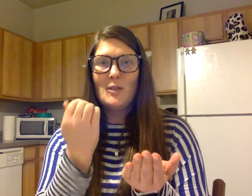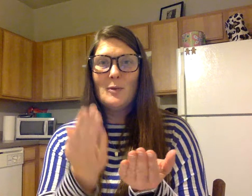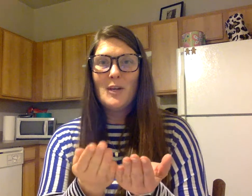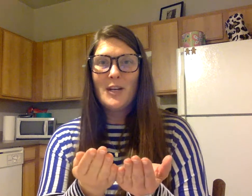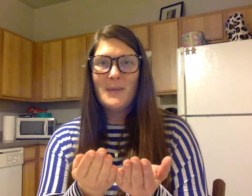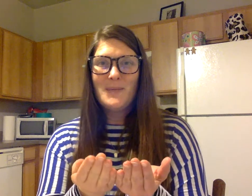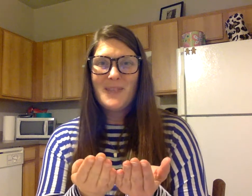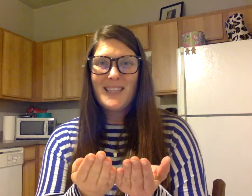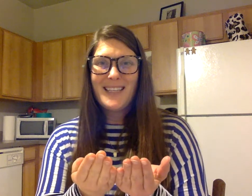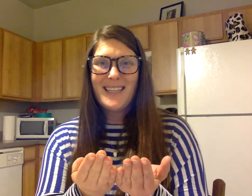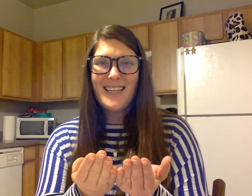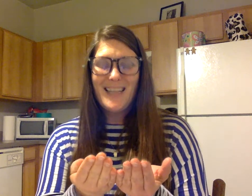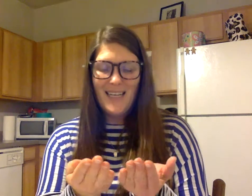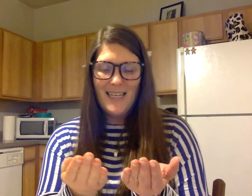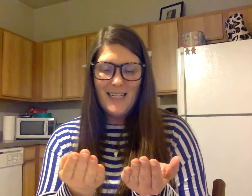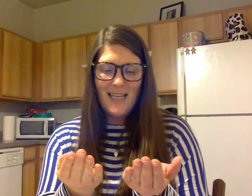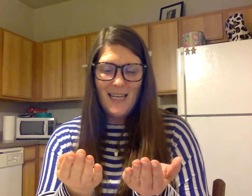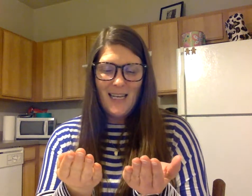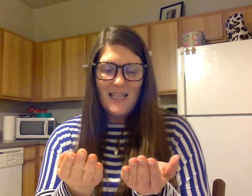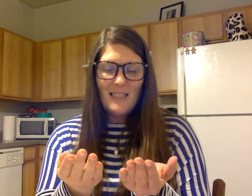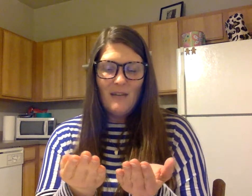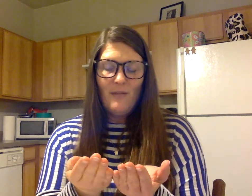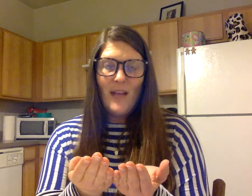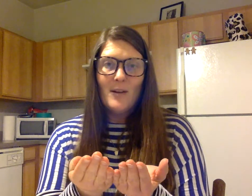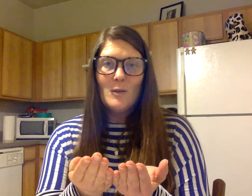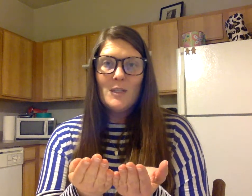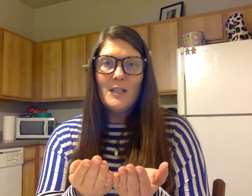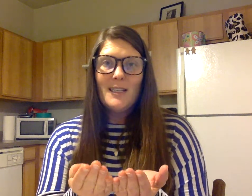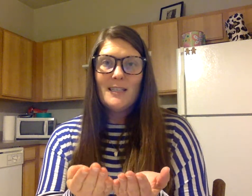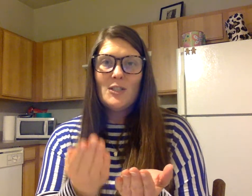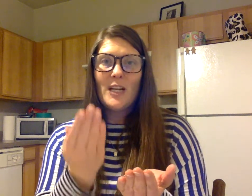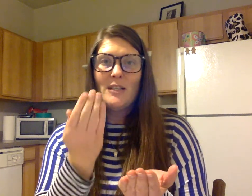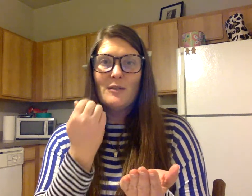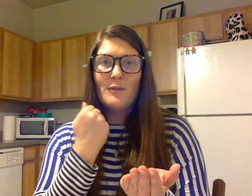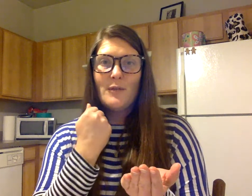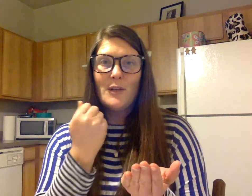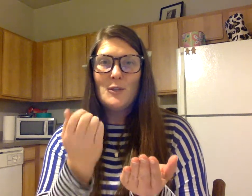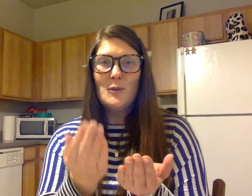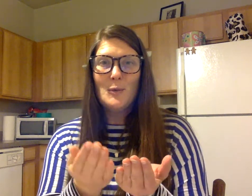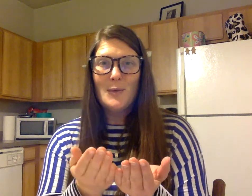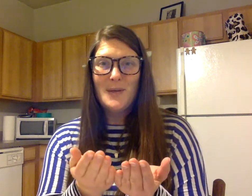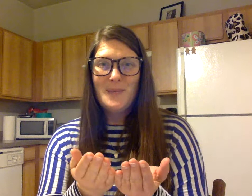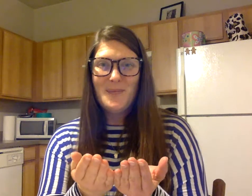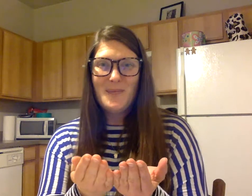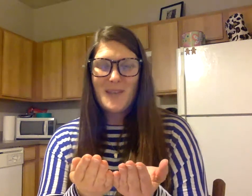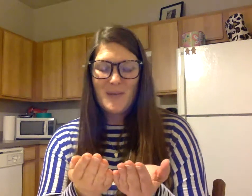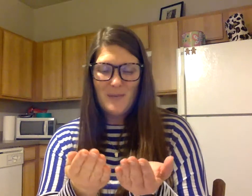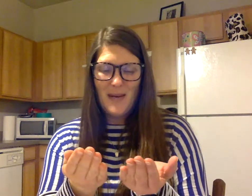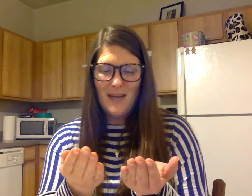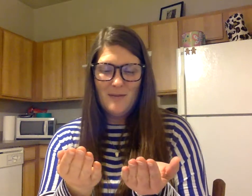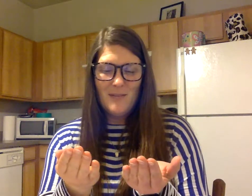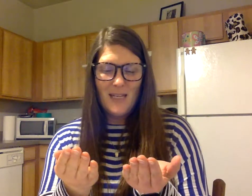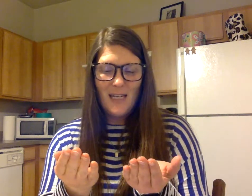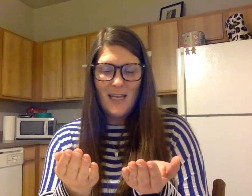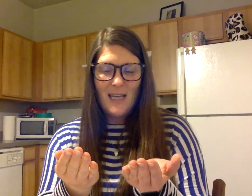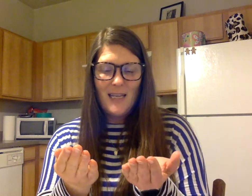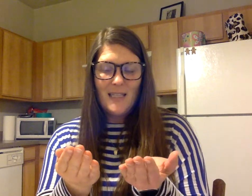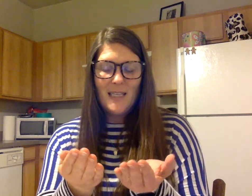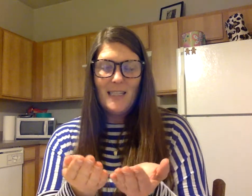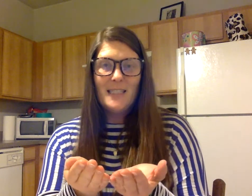to k. Kind. Say found. Say found. f to r. Round. Say